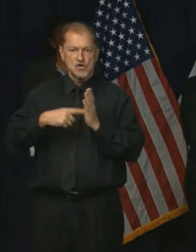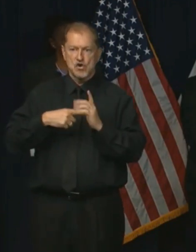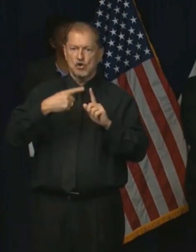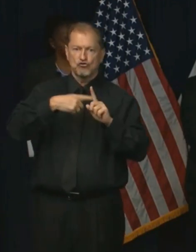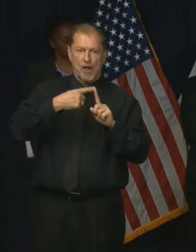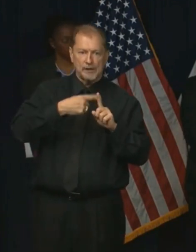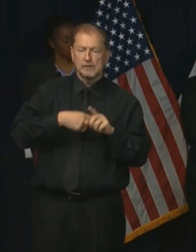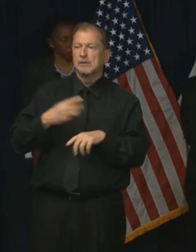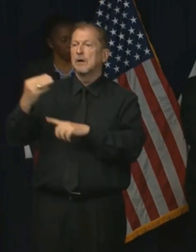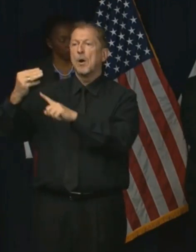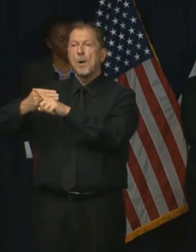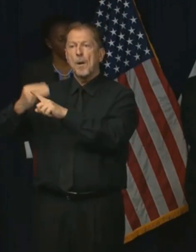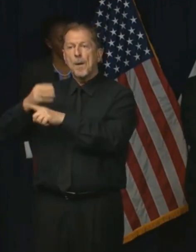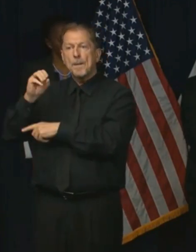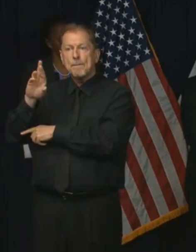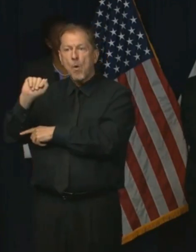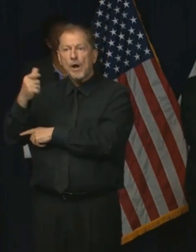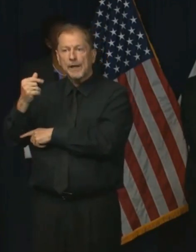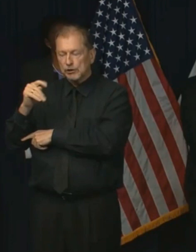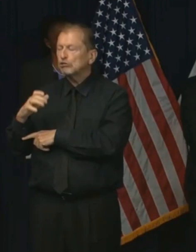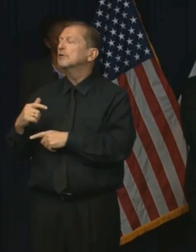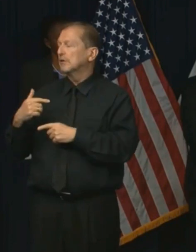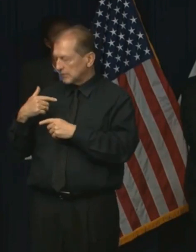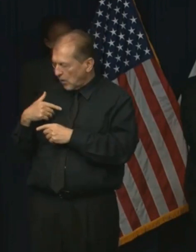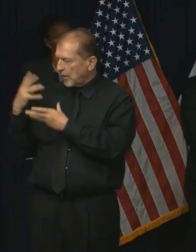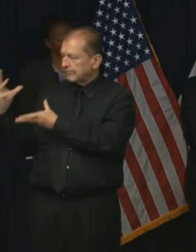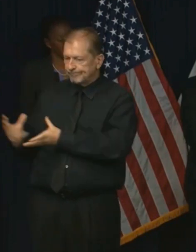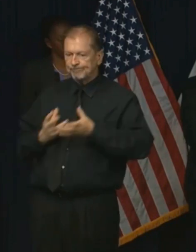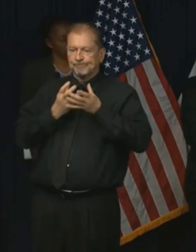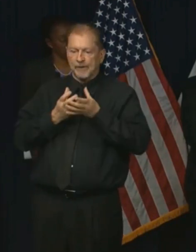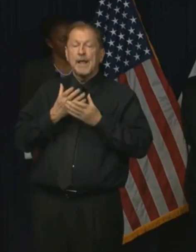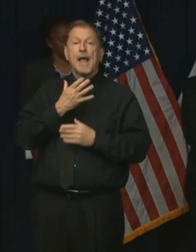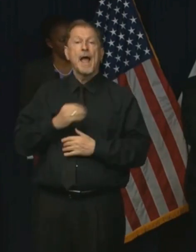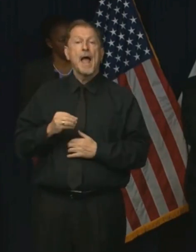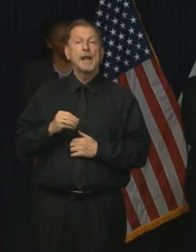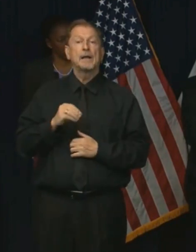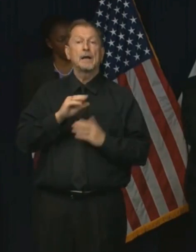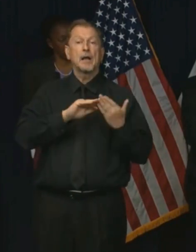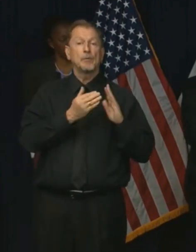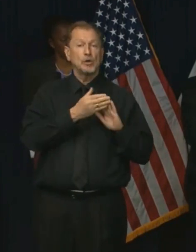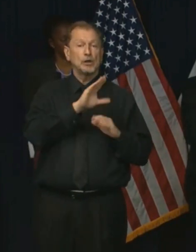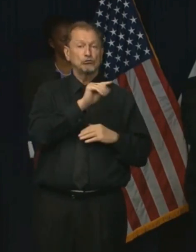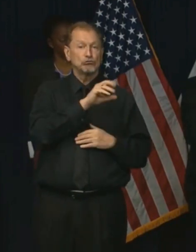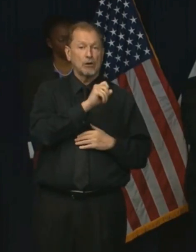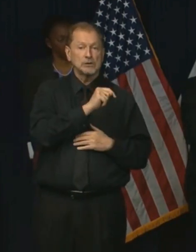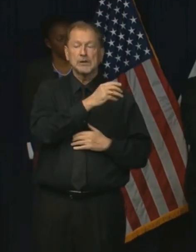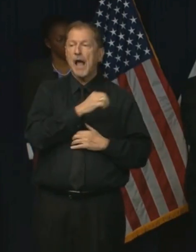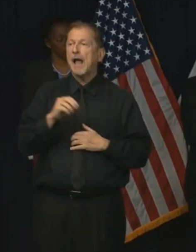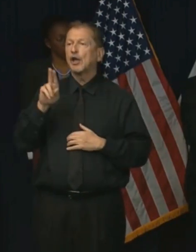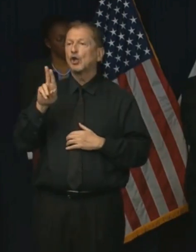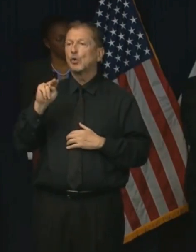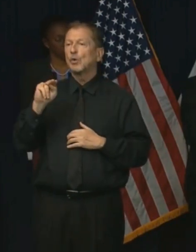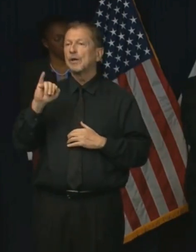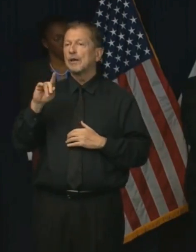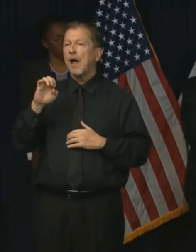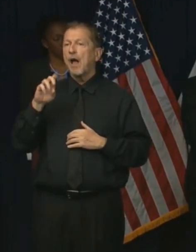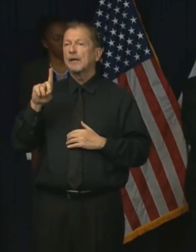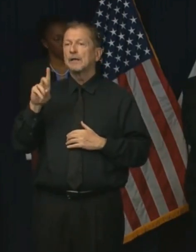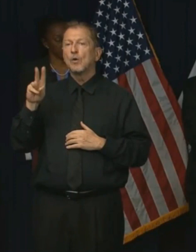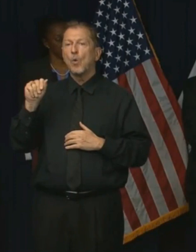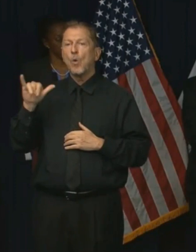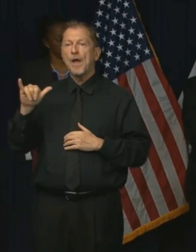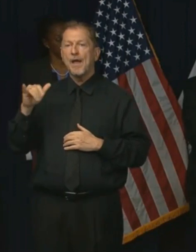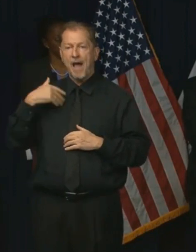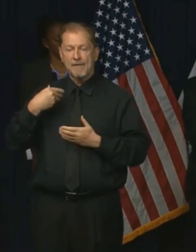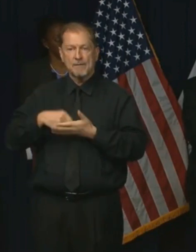That's why the Chicago Community Trust and United Way started a fund that's now, I think, in excess of $15 million to help those community